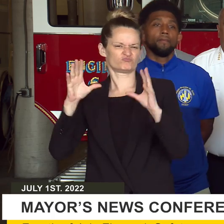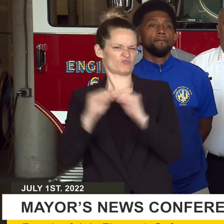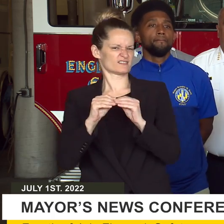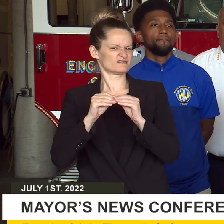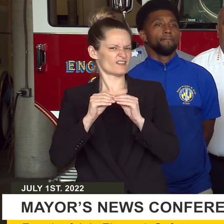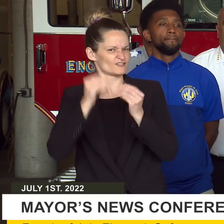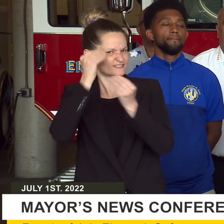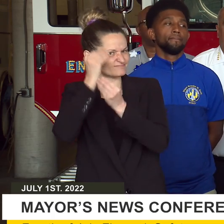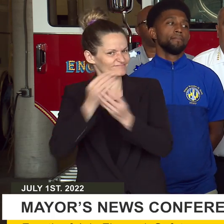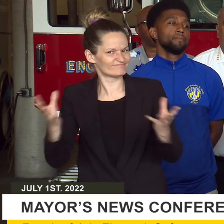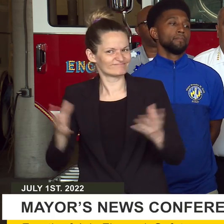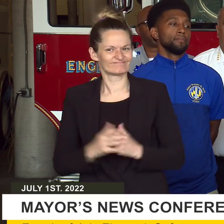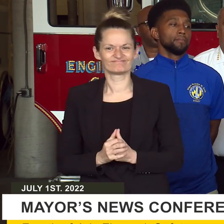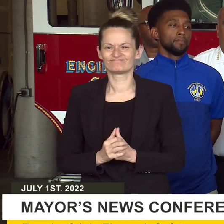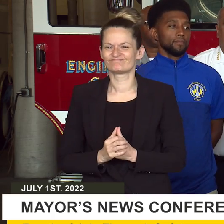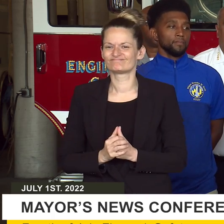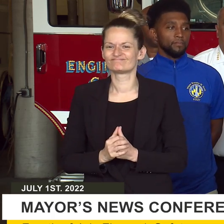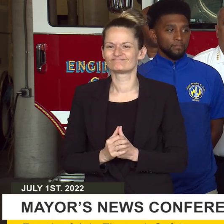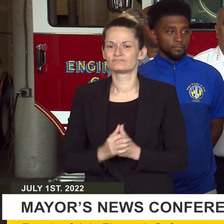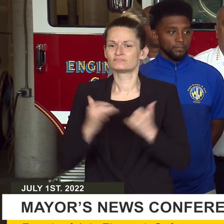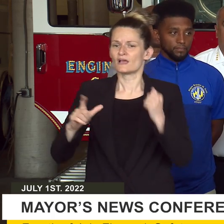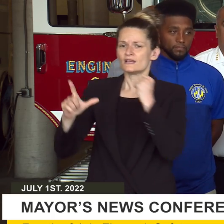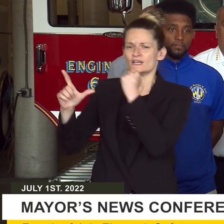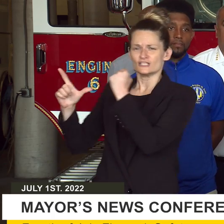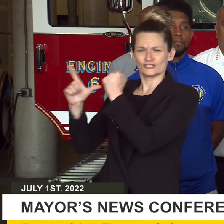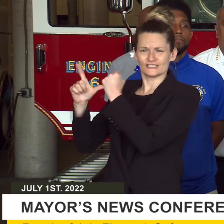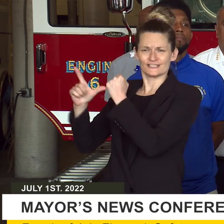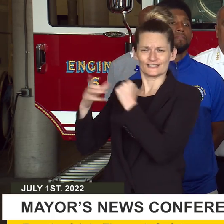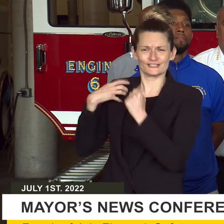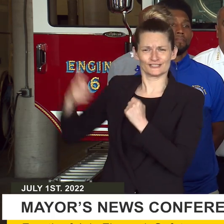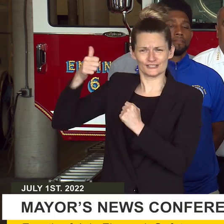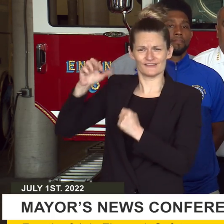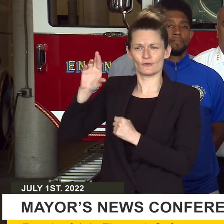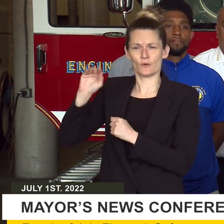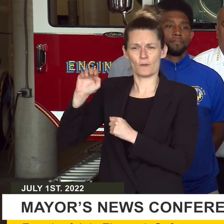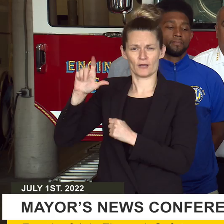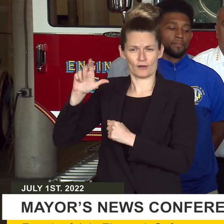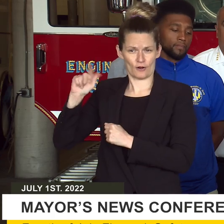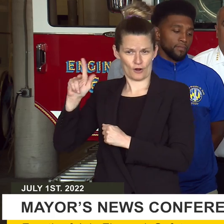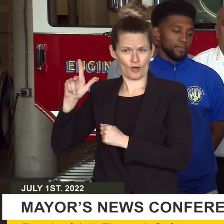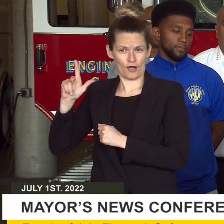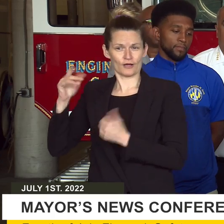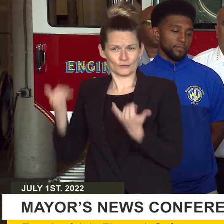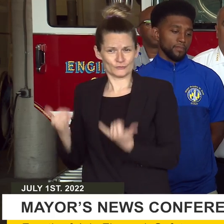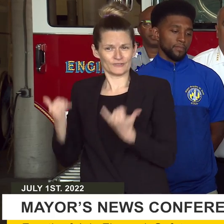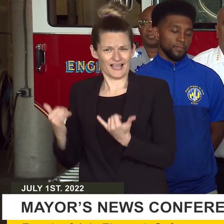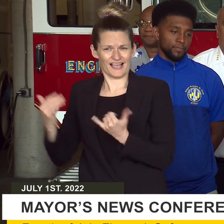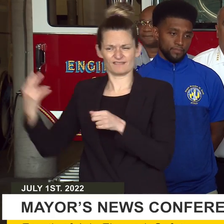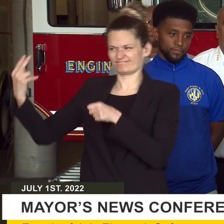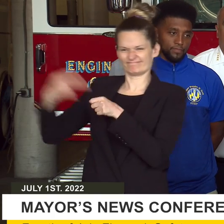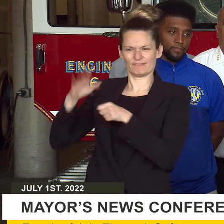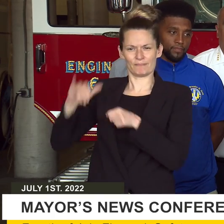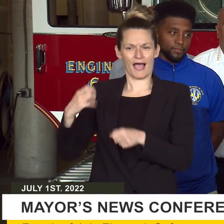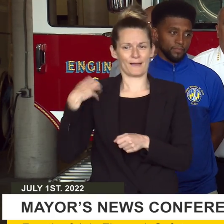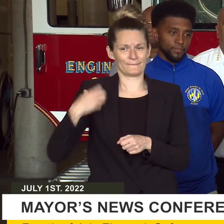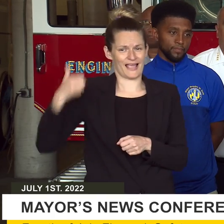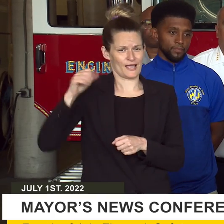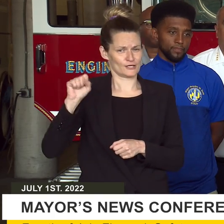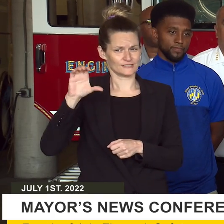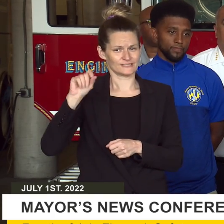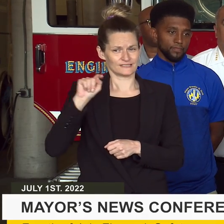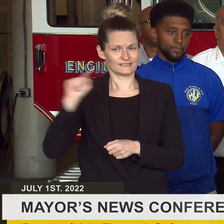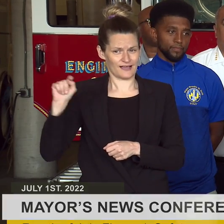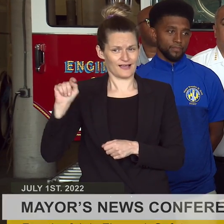I'm Assistant Chief Roman Clark with the Baltimore City Fire Department and I'm being joined today by Mayor Brandon Scott, City Council